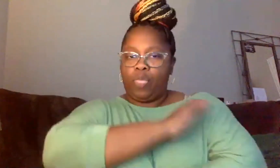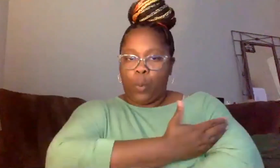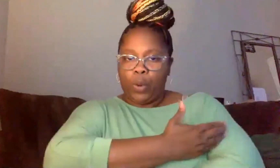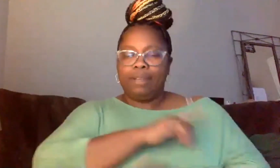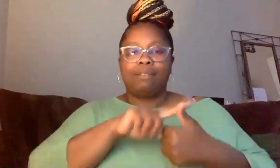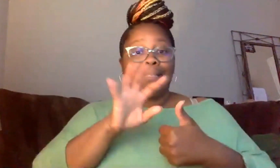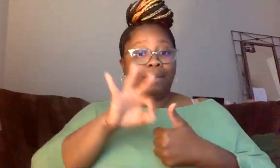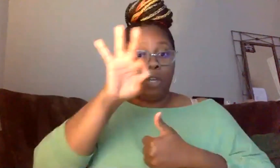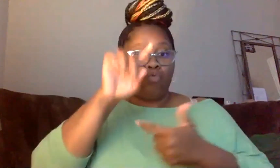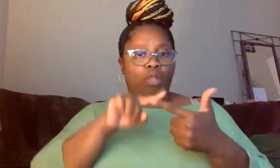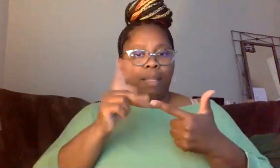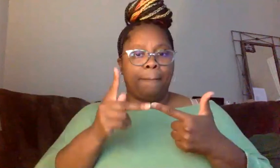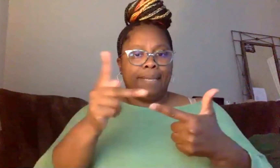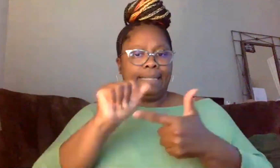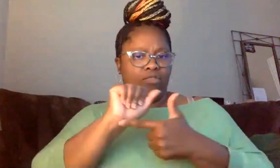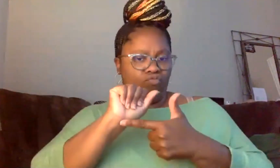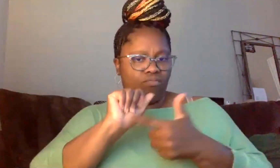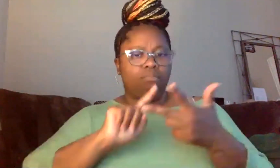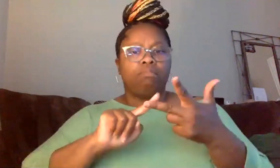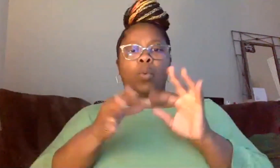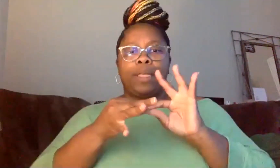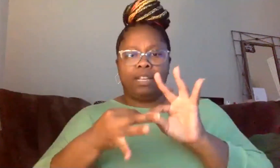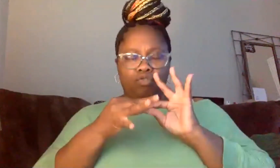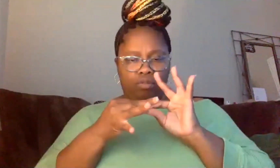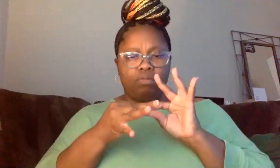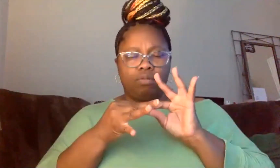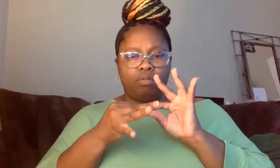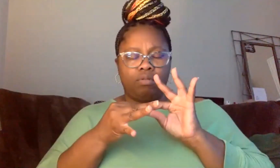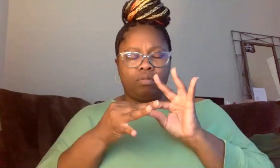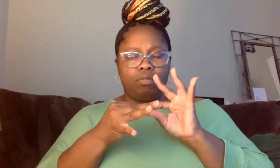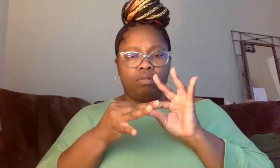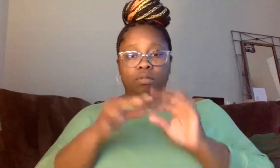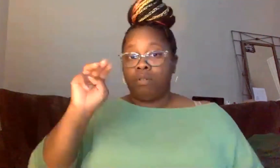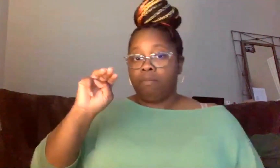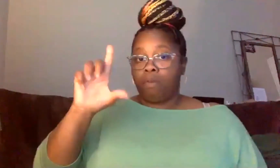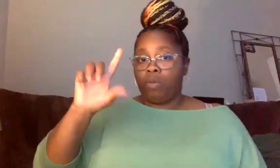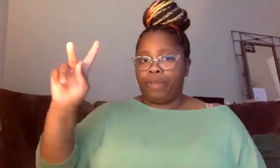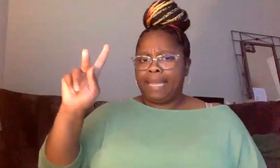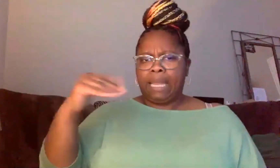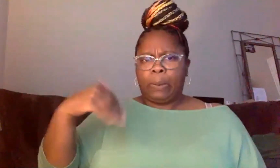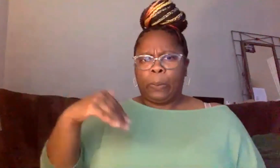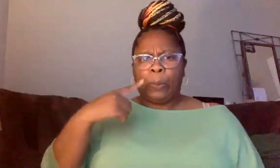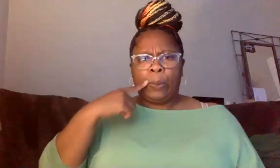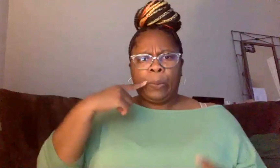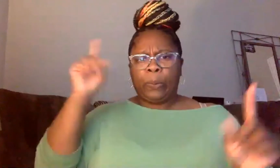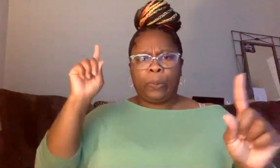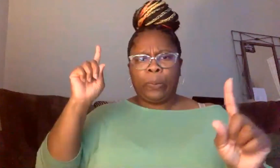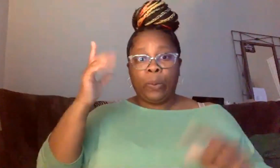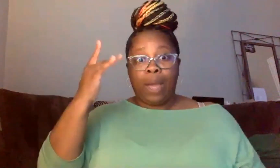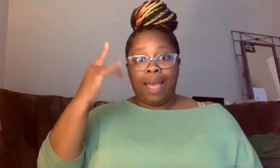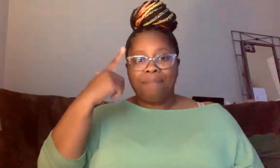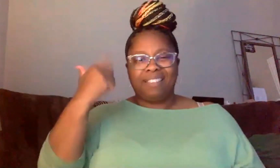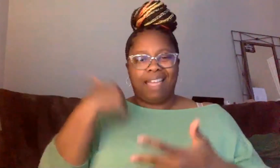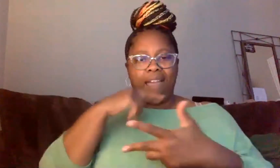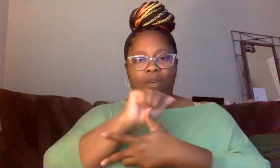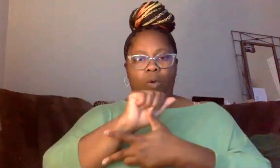positional authority, and relational authority. What made Martin Luther King so effective is that he had all three.